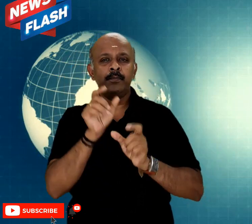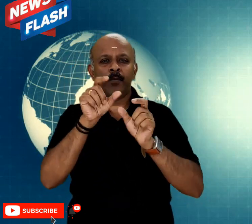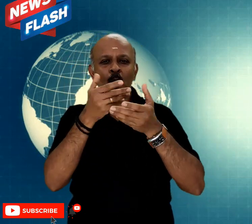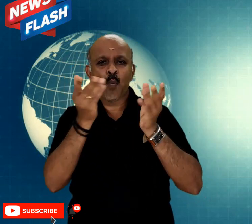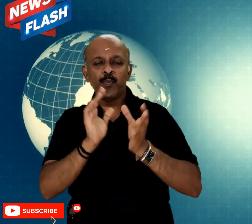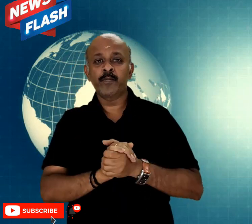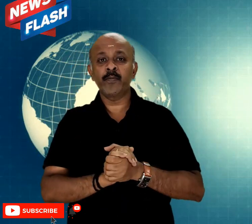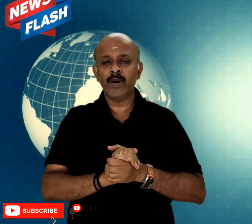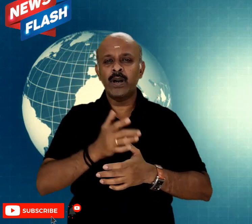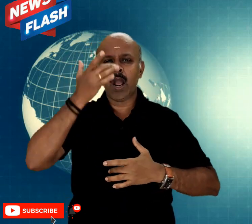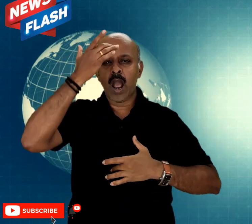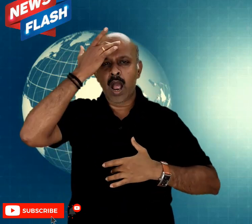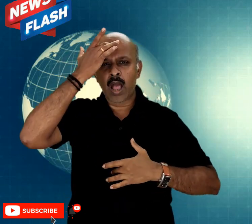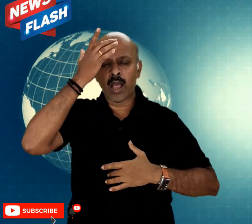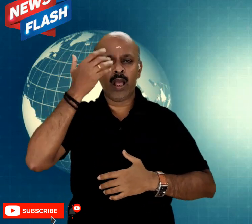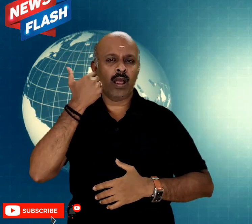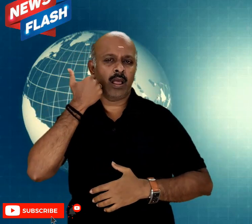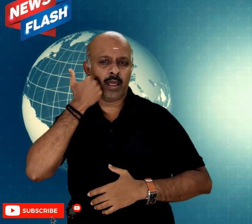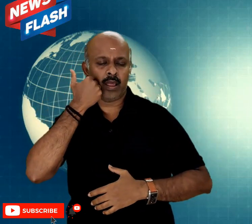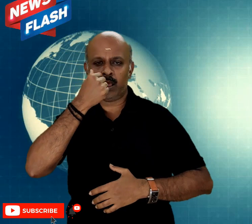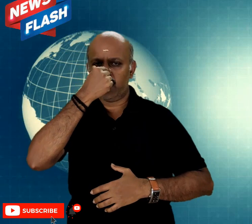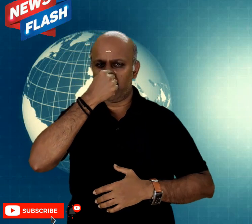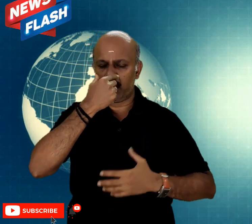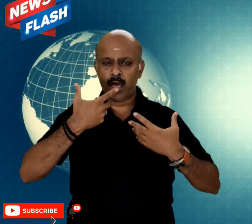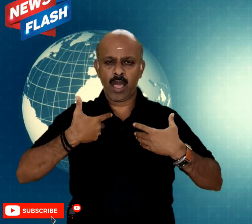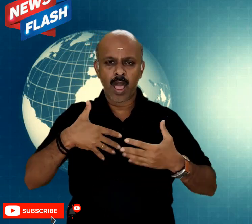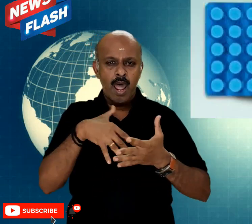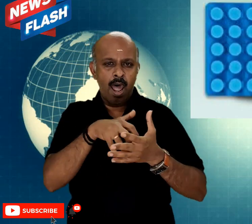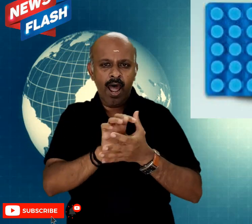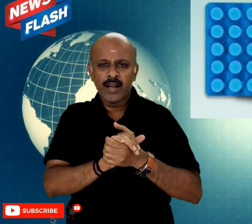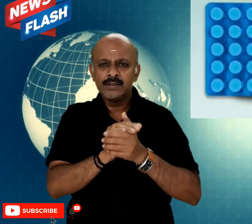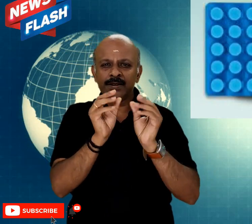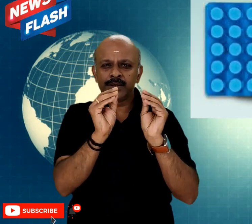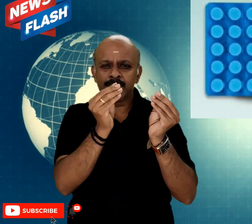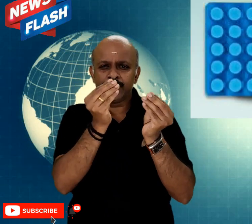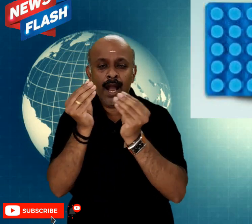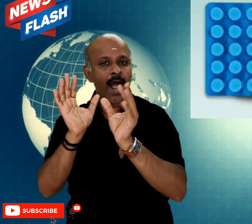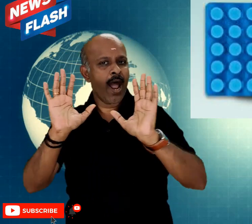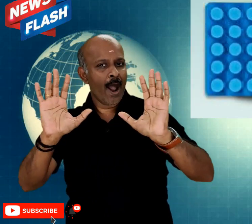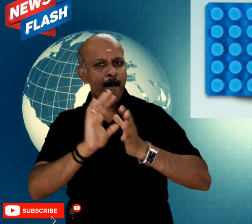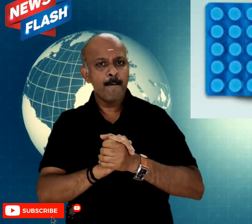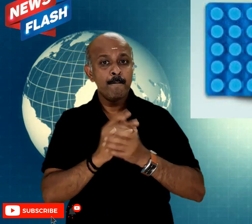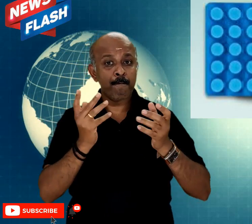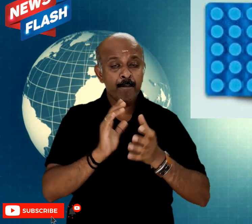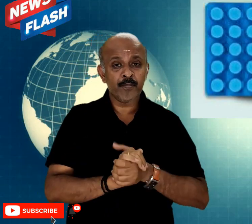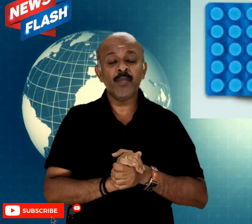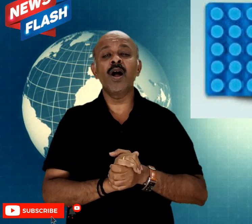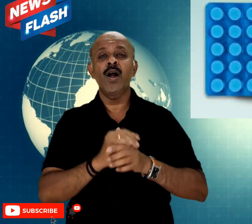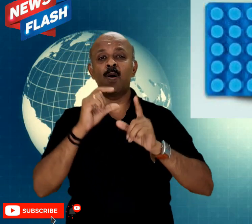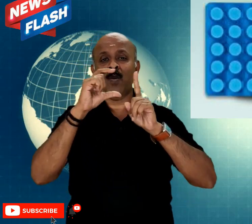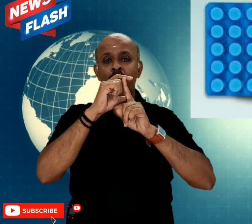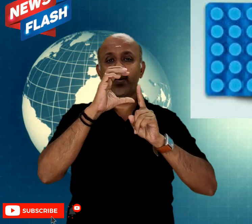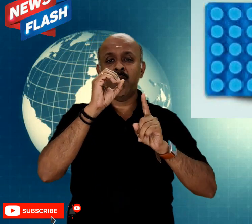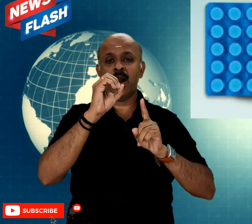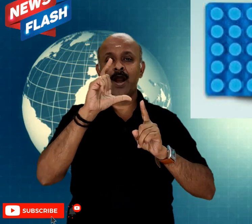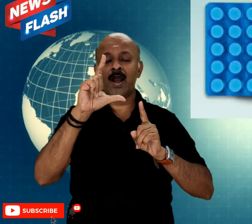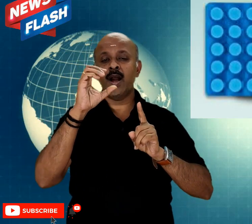people in the tests developed symptoms of fever or headache. However, the researchers said that it could be